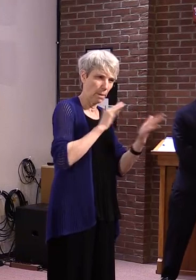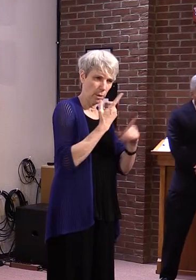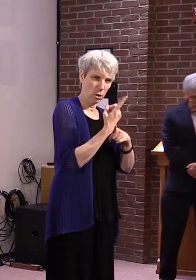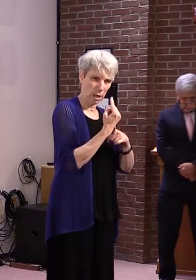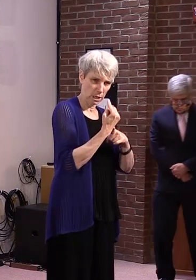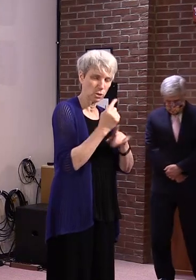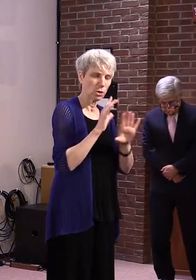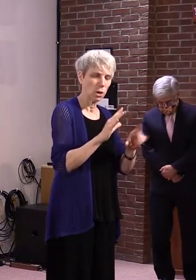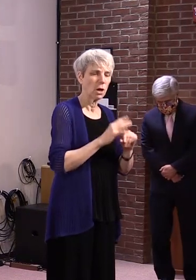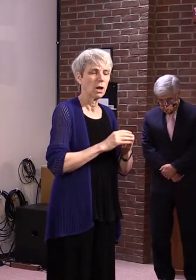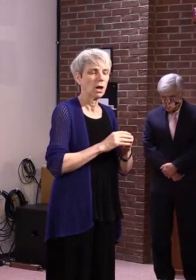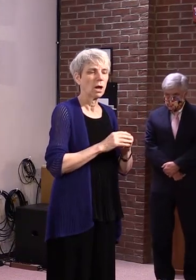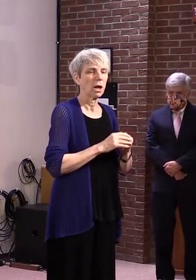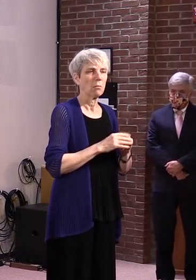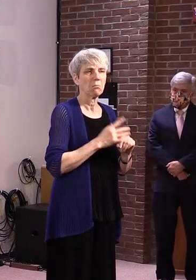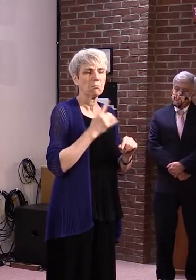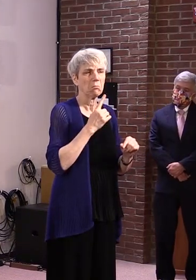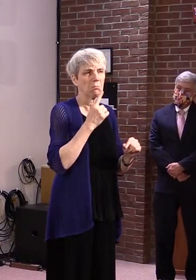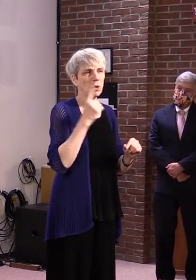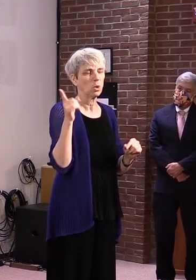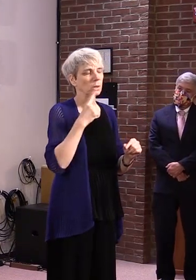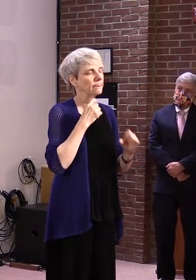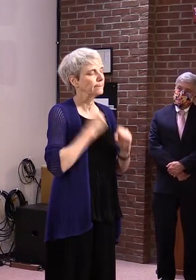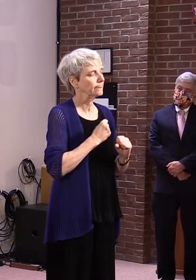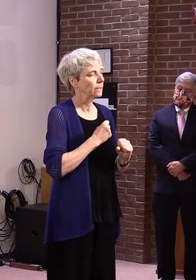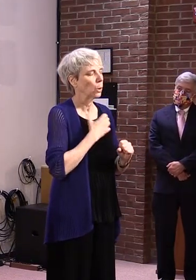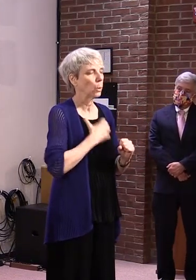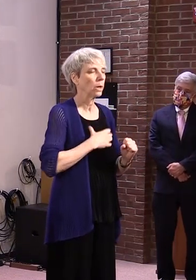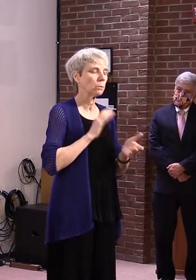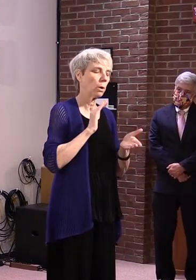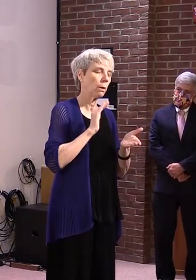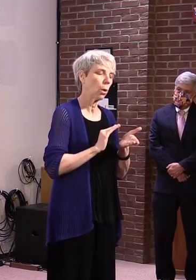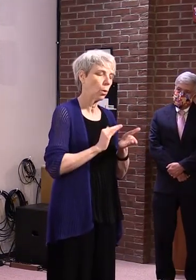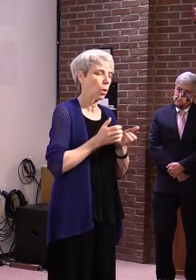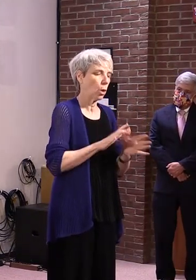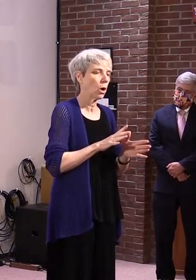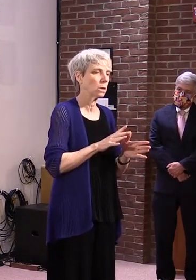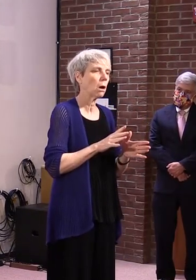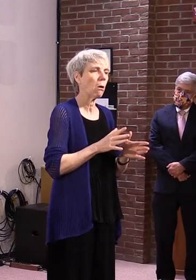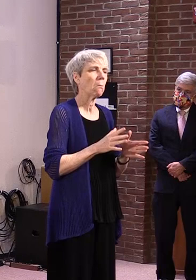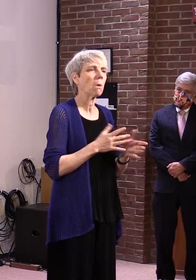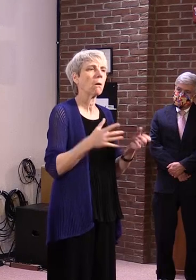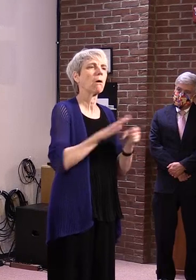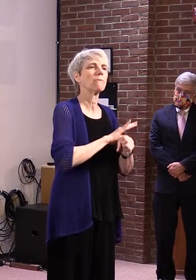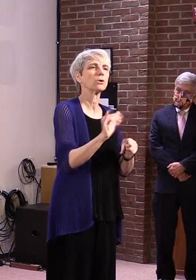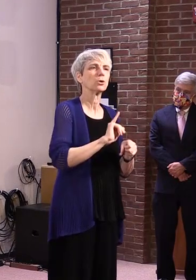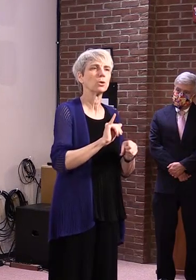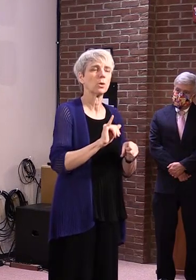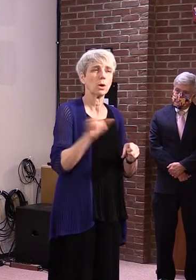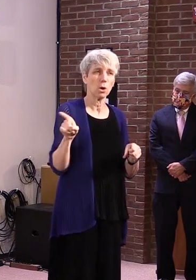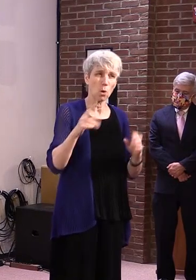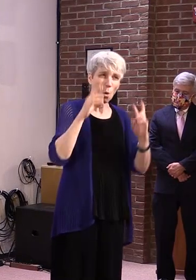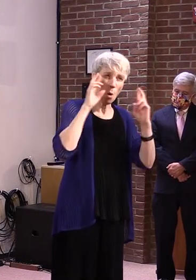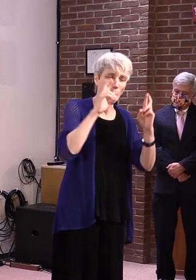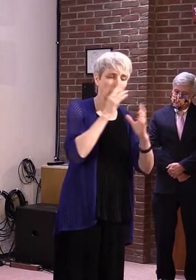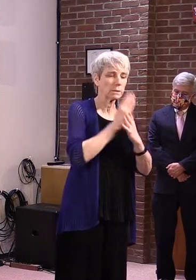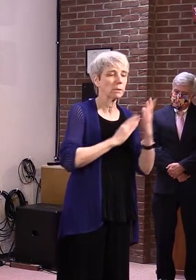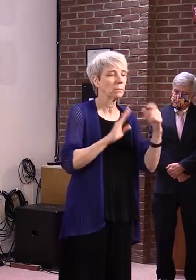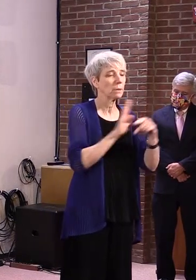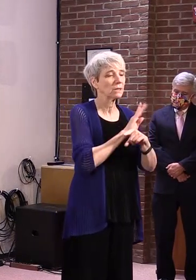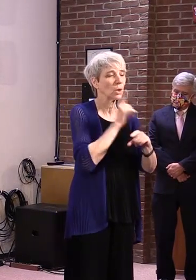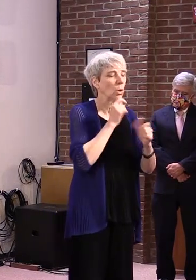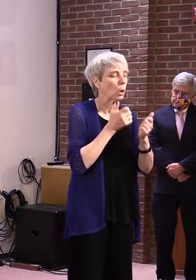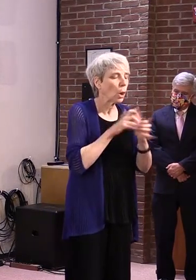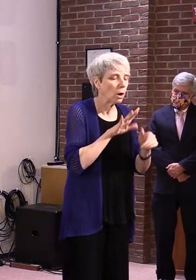businesses that, you know, maybe suffered a 40% loss that that aren't going to be helped by this program? And there's still a